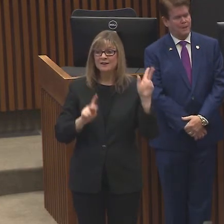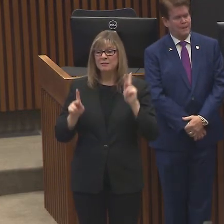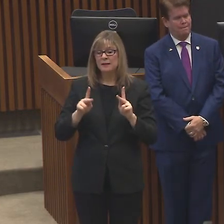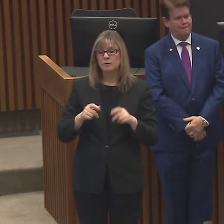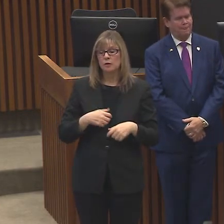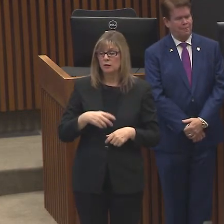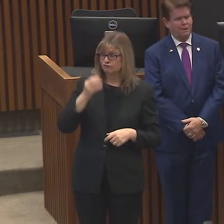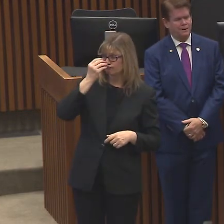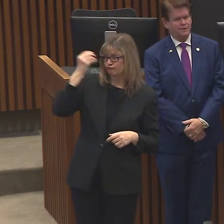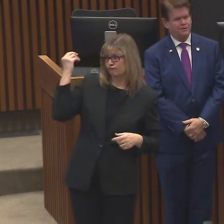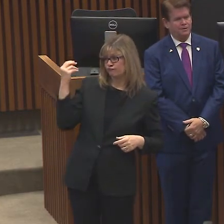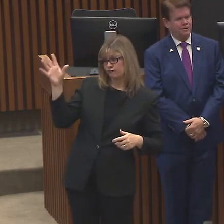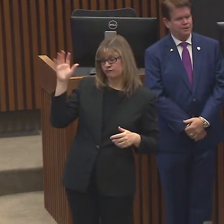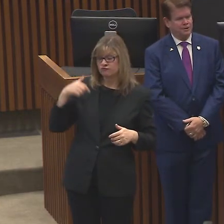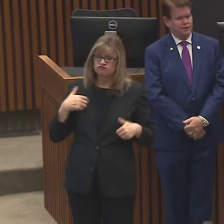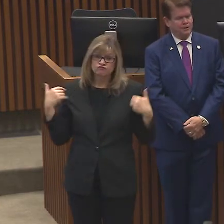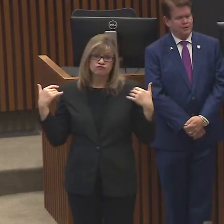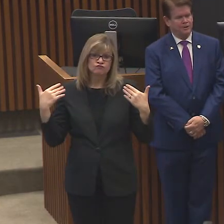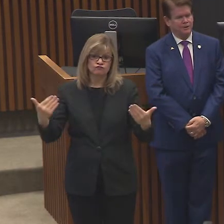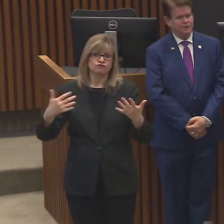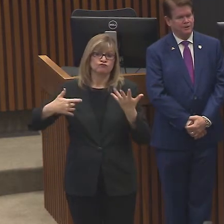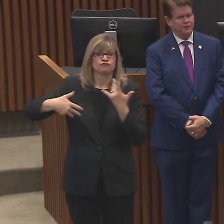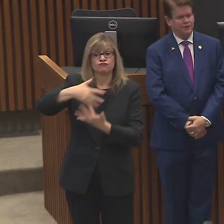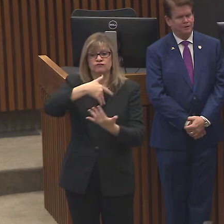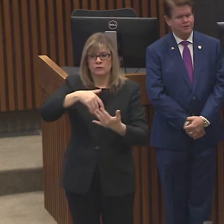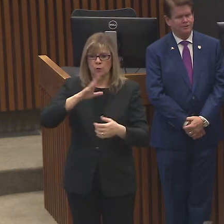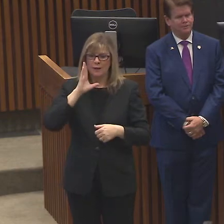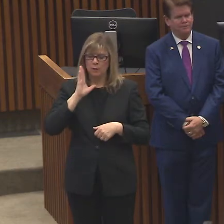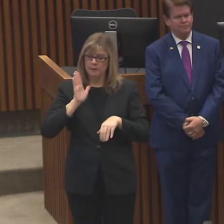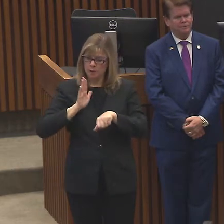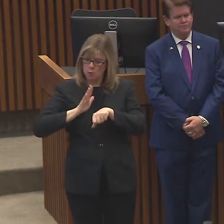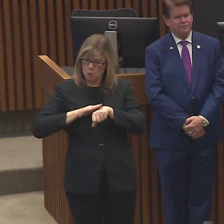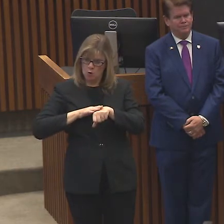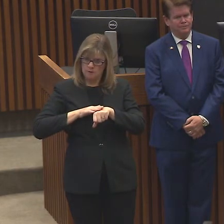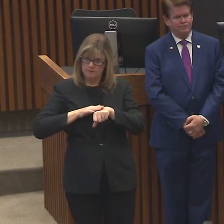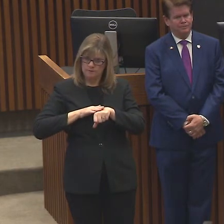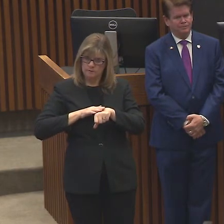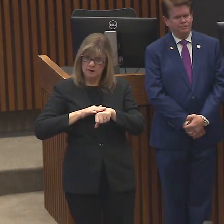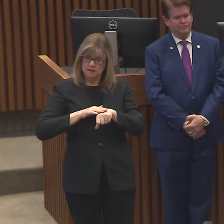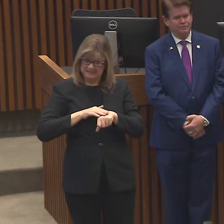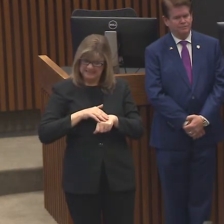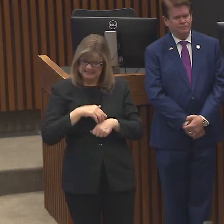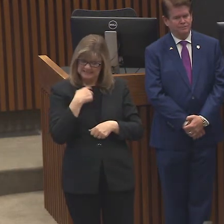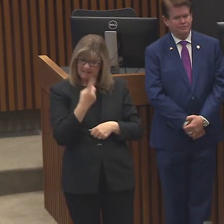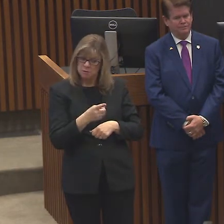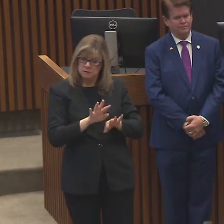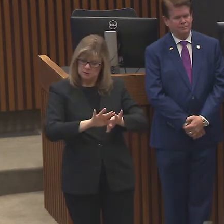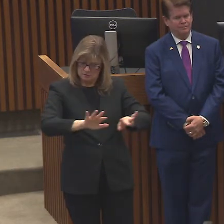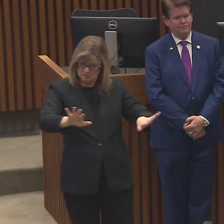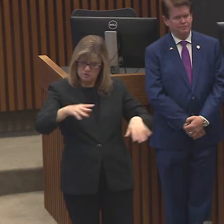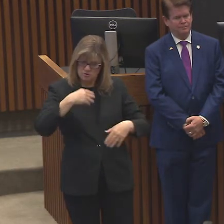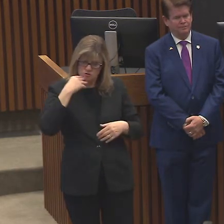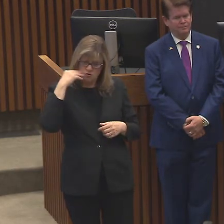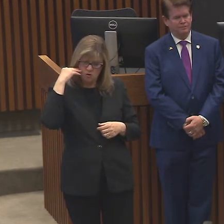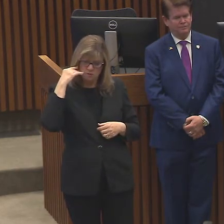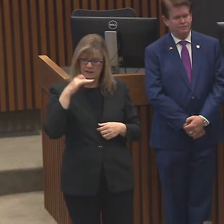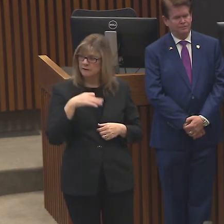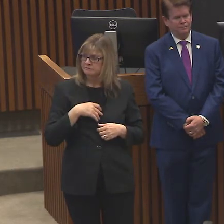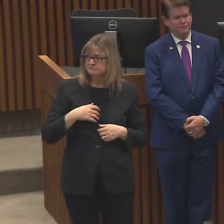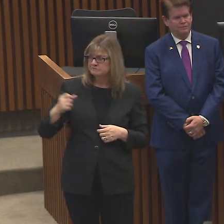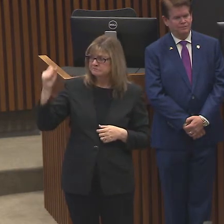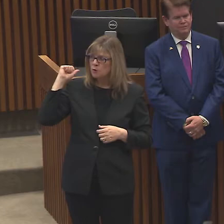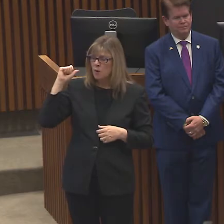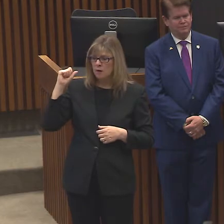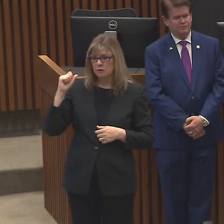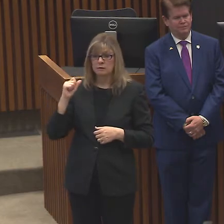we've set in place, then we're going to warn them and ask them to disperse. And if they choose not to do that, then they'll either visit